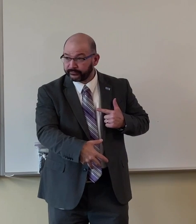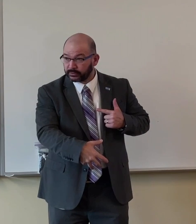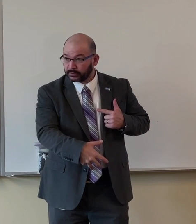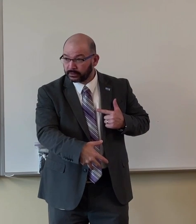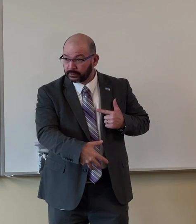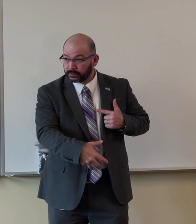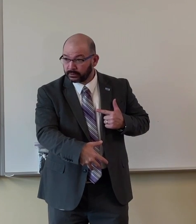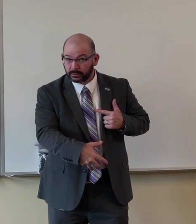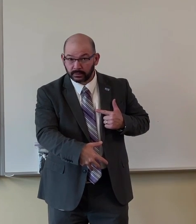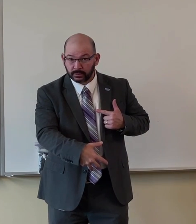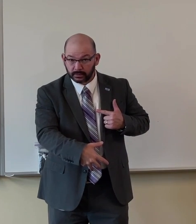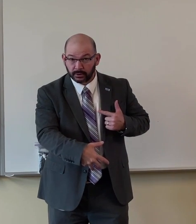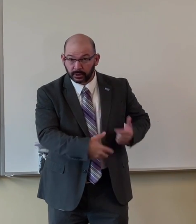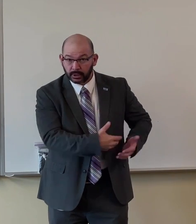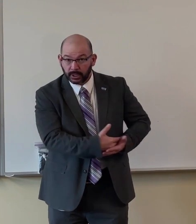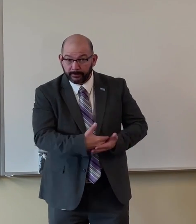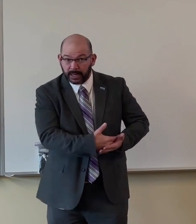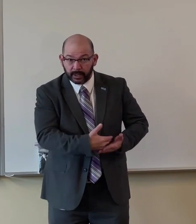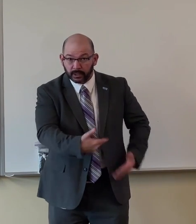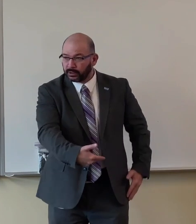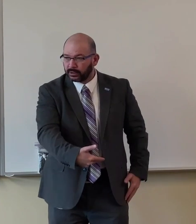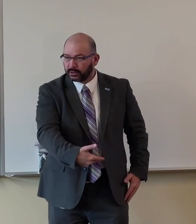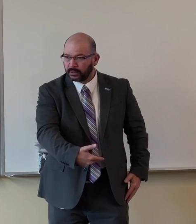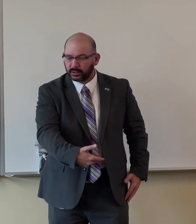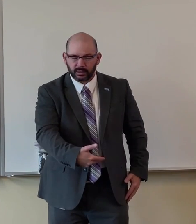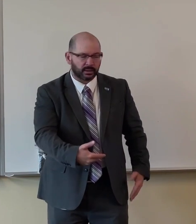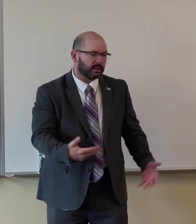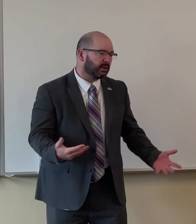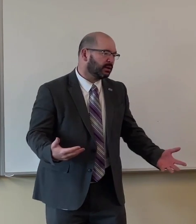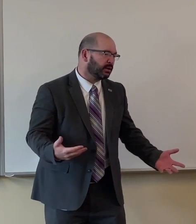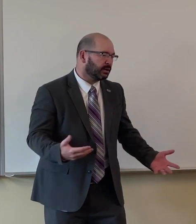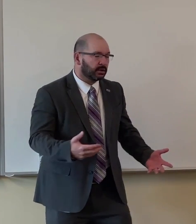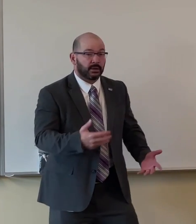Is this baby alive? Right? Is it alive? alive?